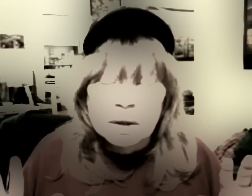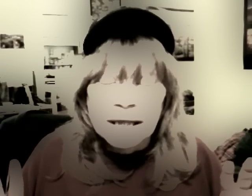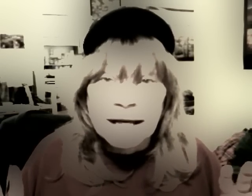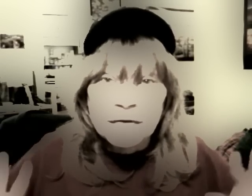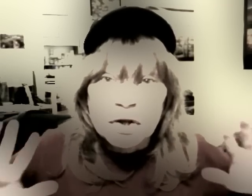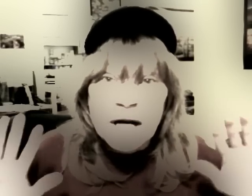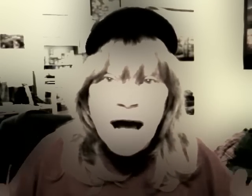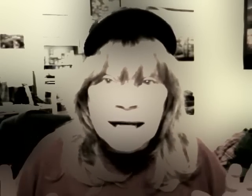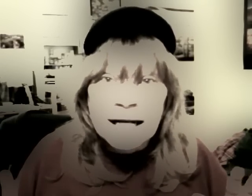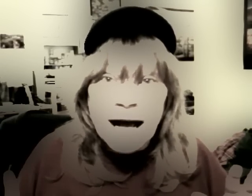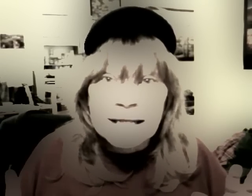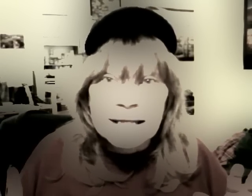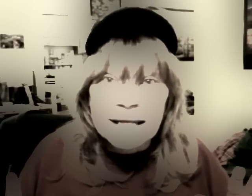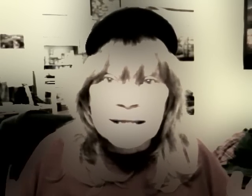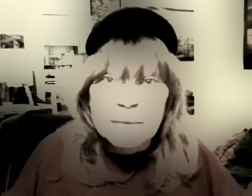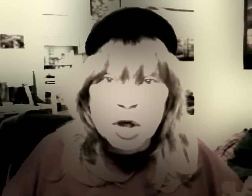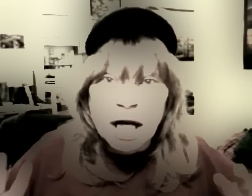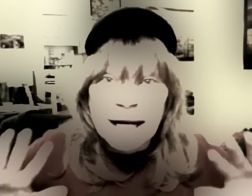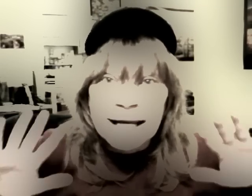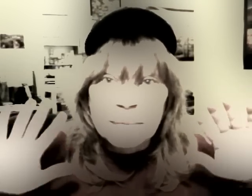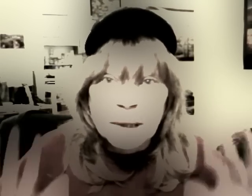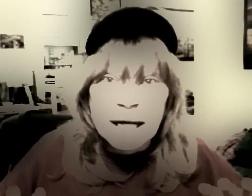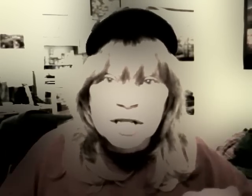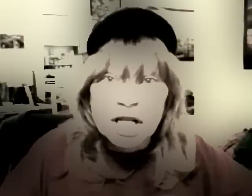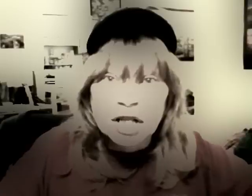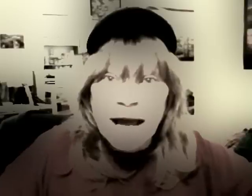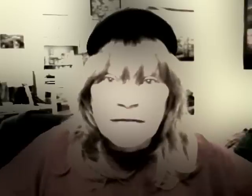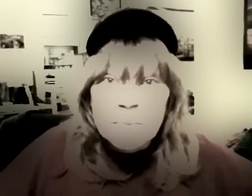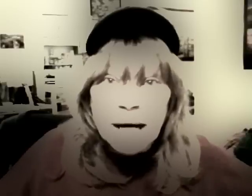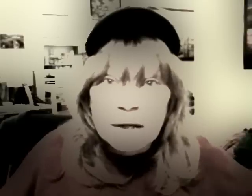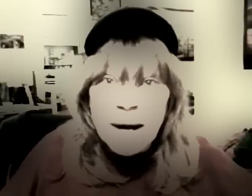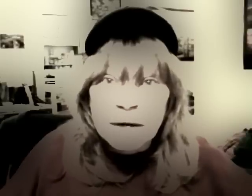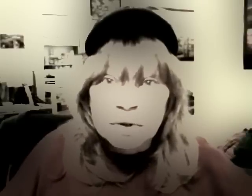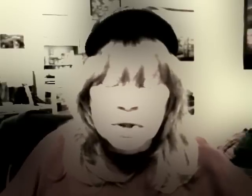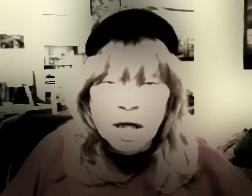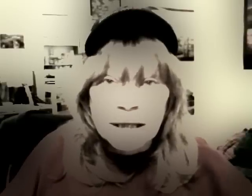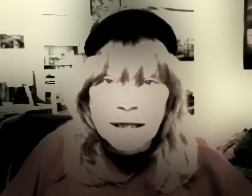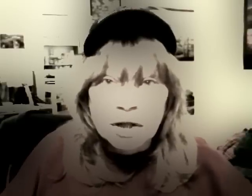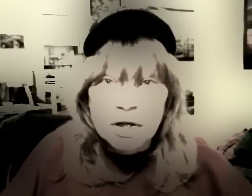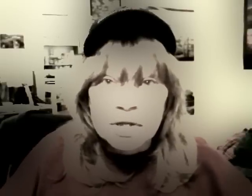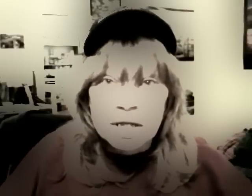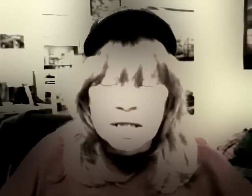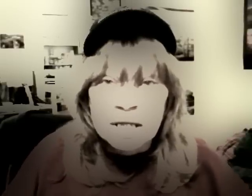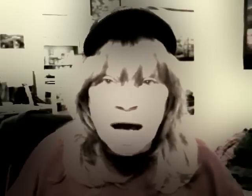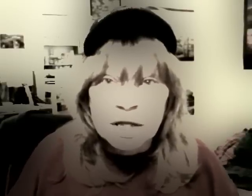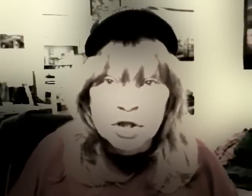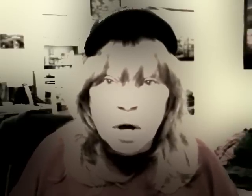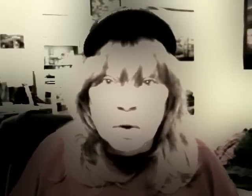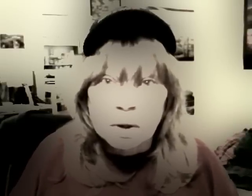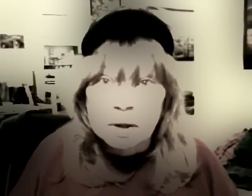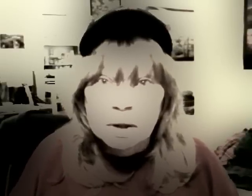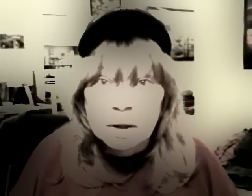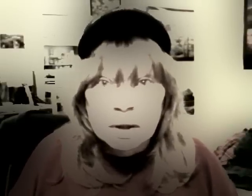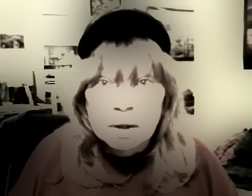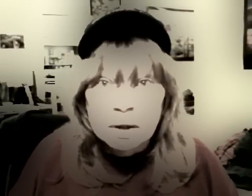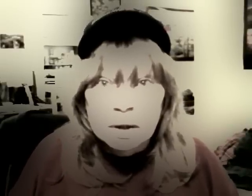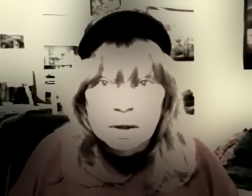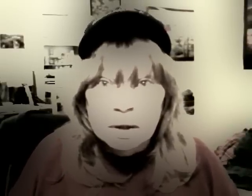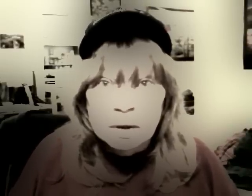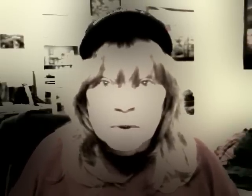If you're not in God's system, you're going to get punished, and everybody around you is going to get cursed. This is not a joke. We